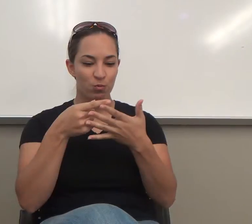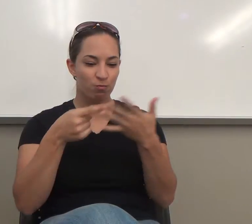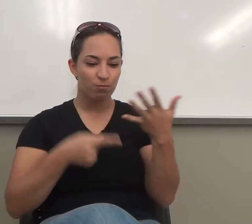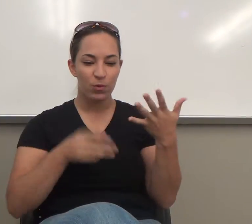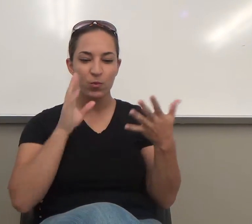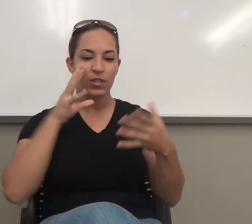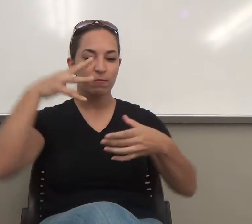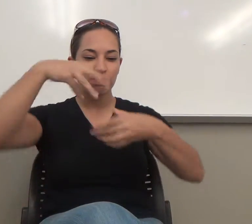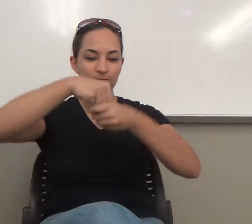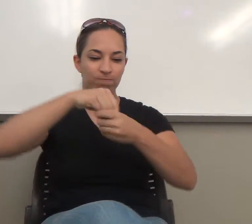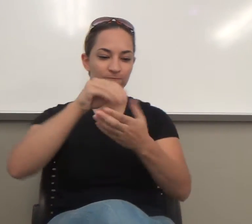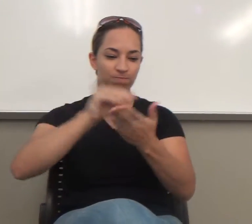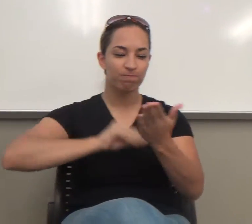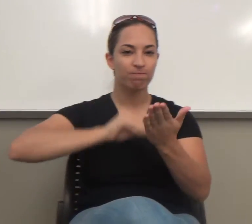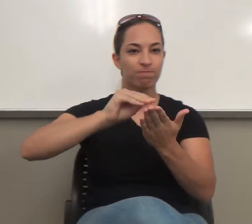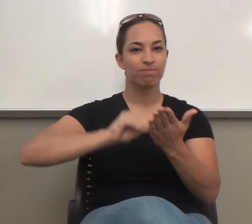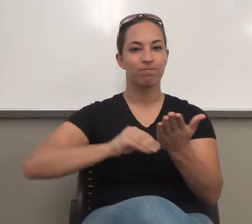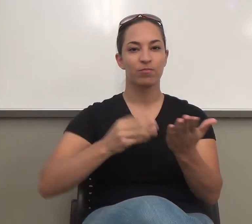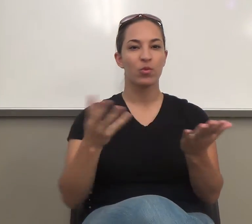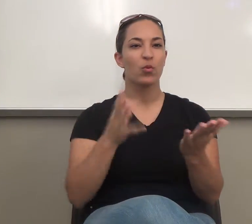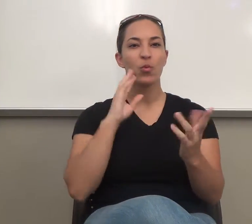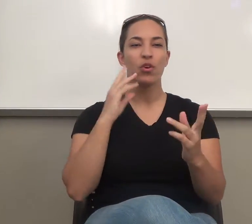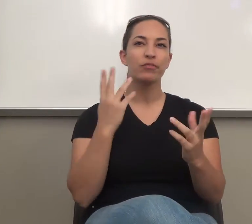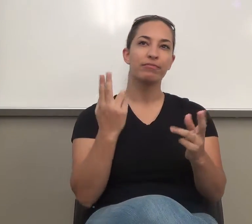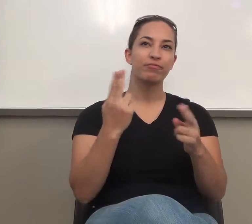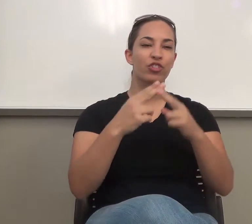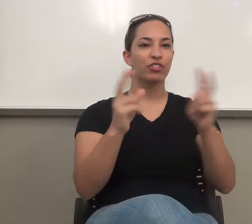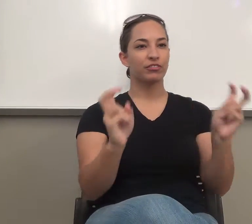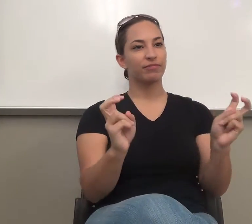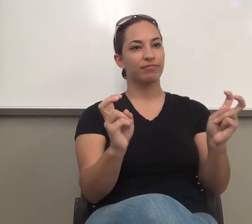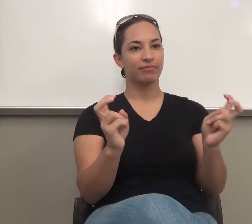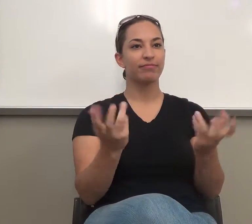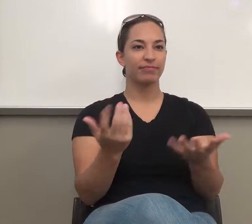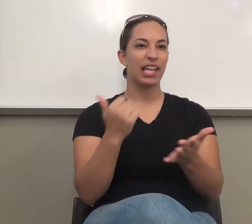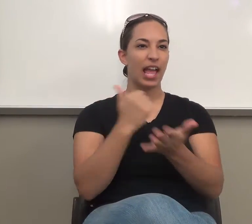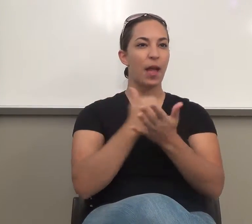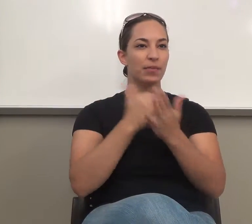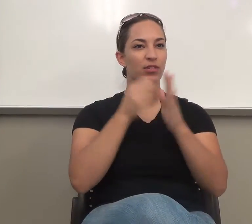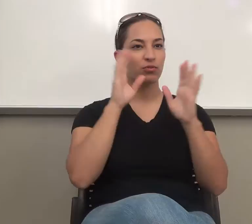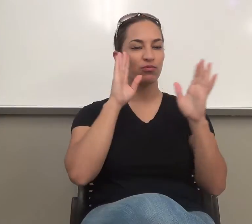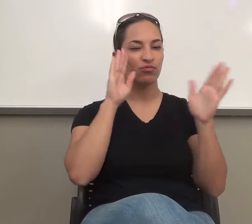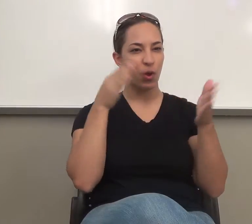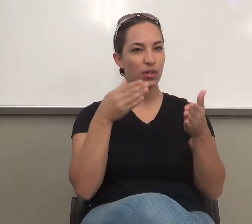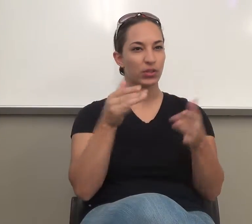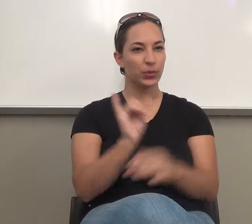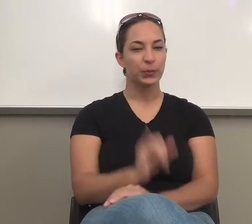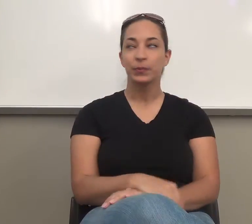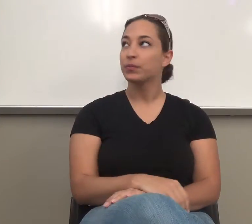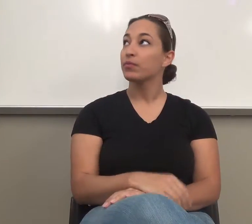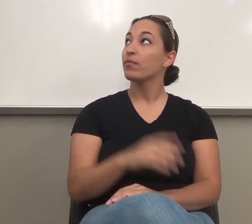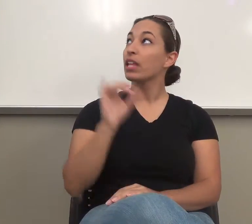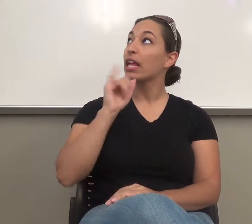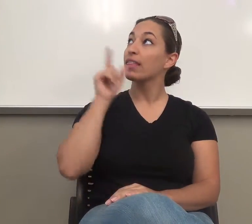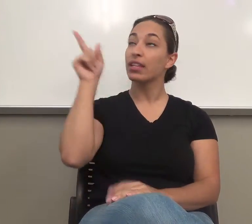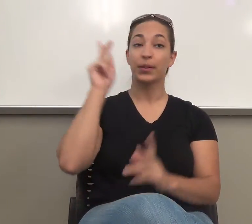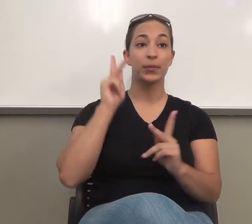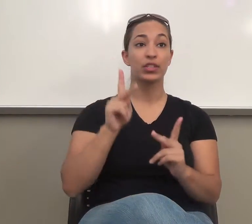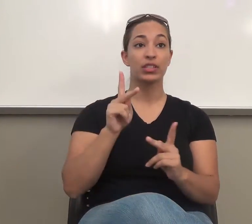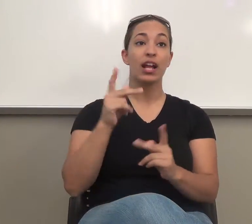Okay. So, the prompt I gave you, this person at least had it up there in the